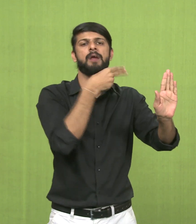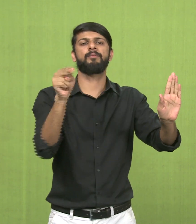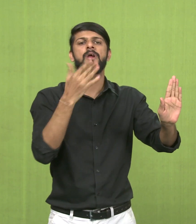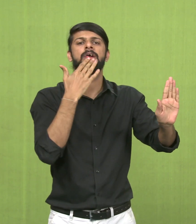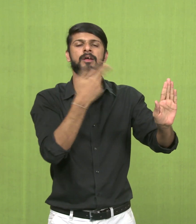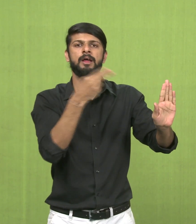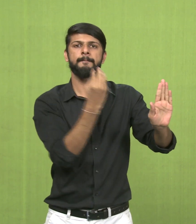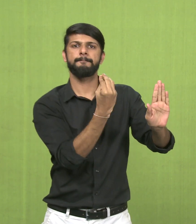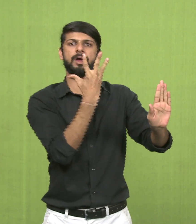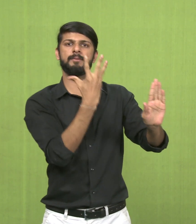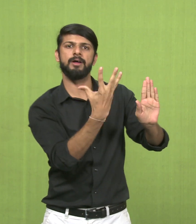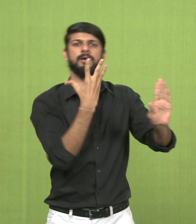a hue or name.